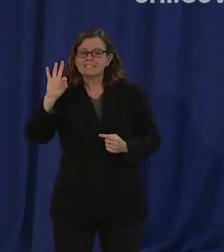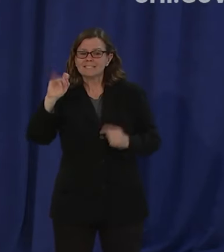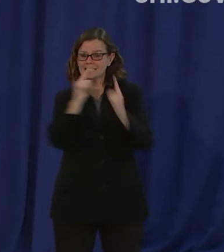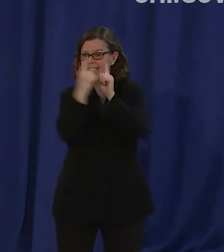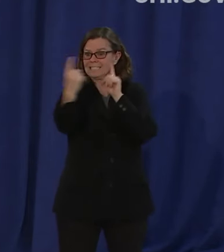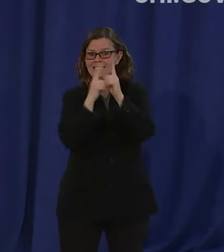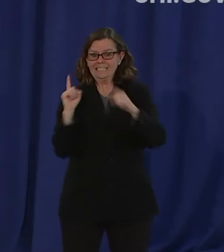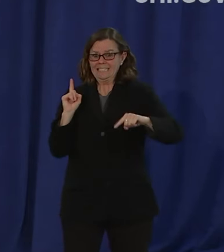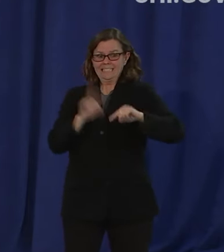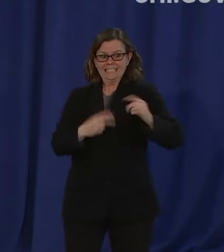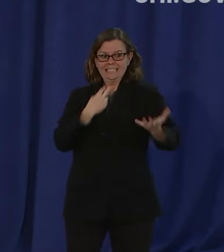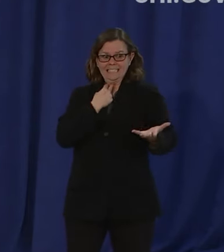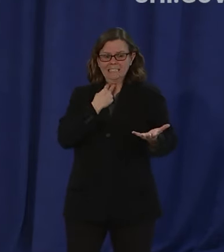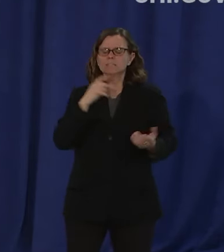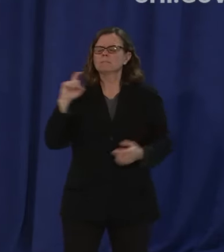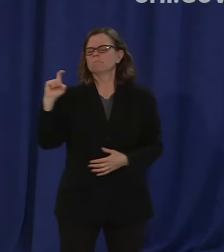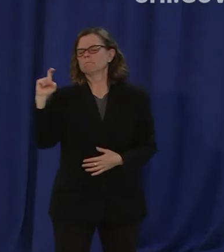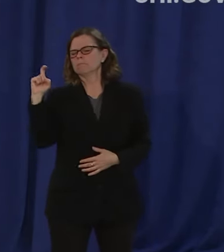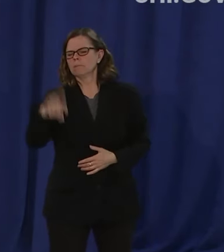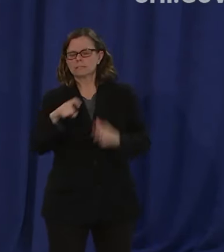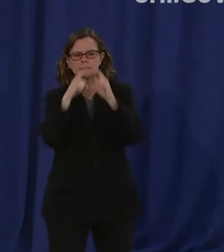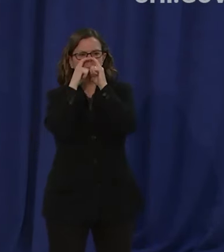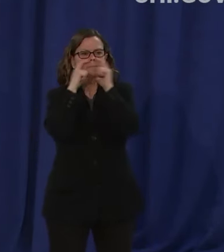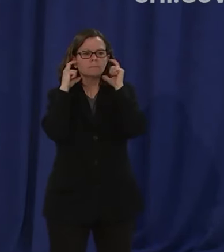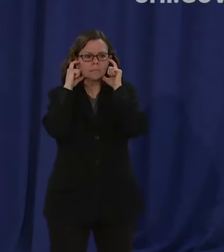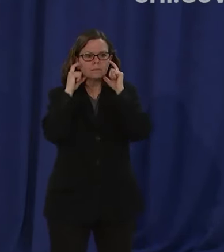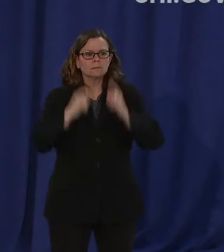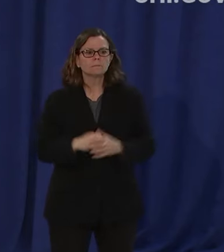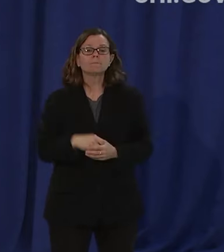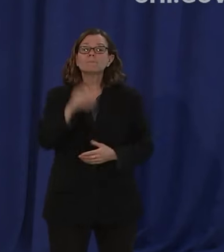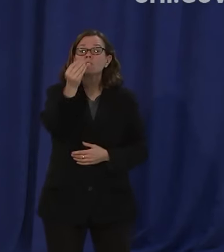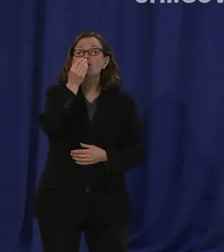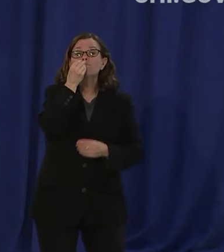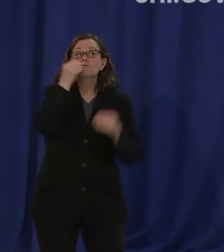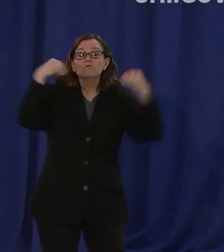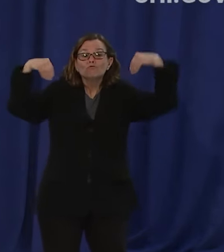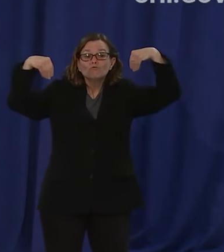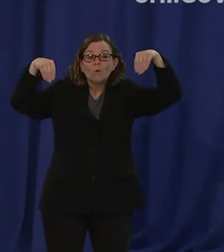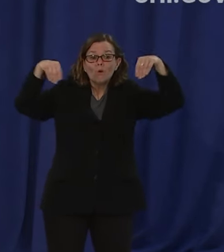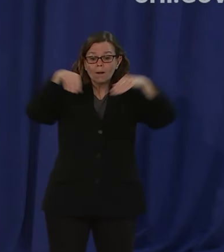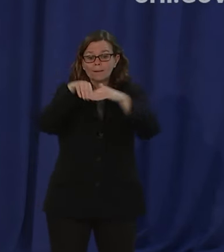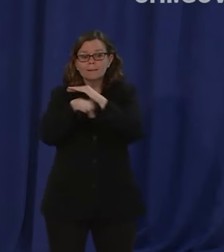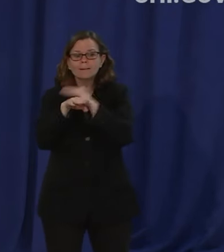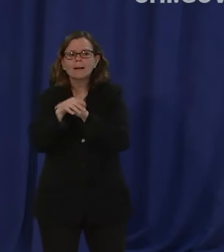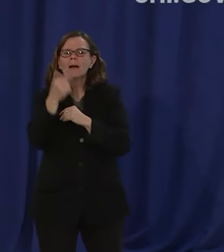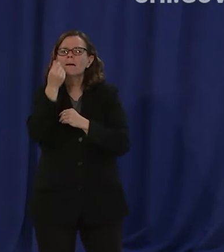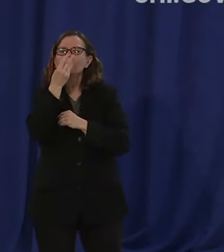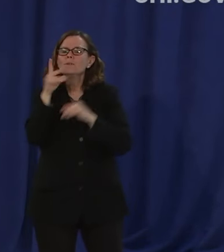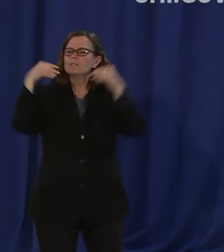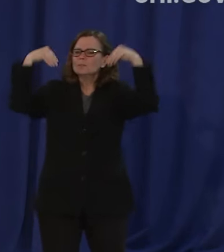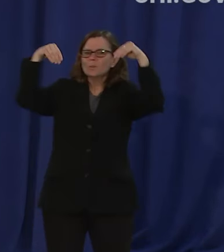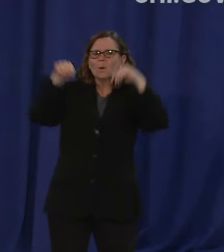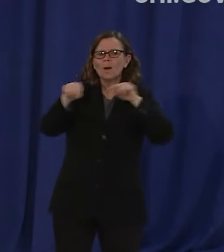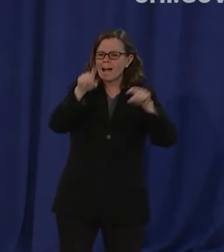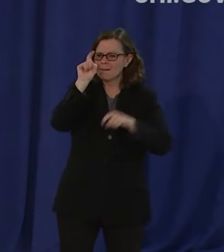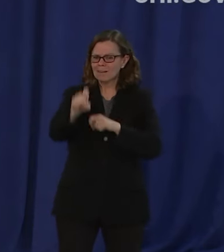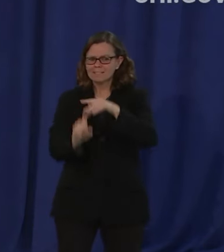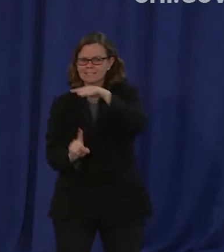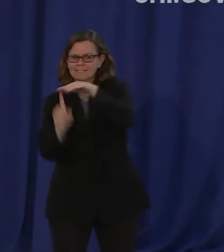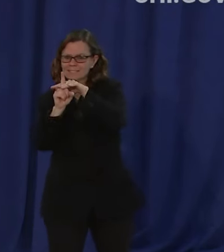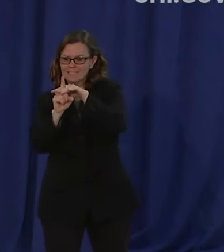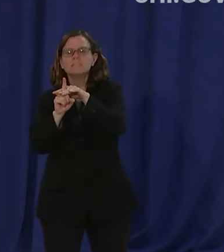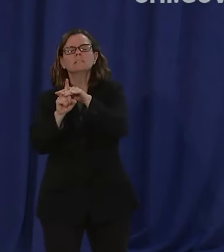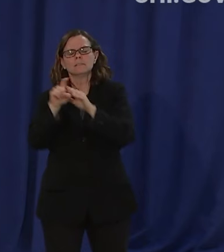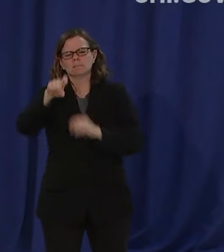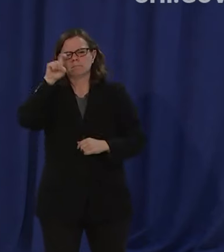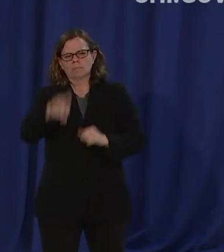other essential places that people are traveling on these days you should be wearing a mask and i think a lot of people are doing that the